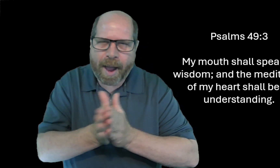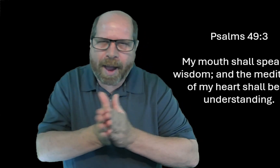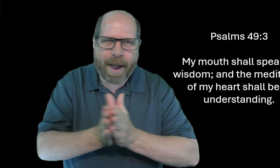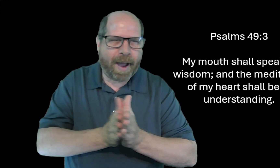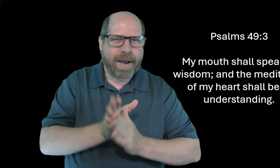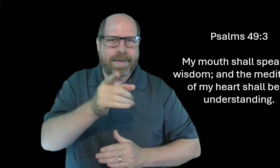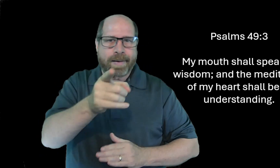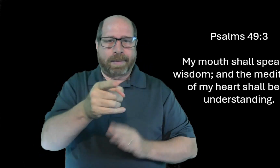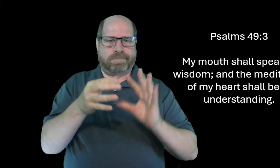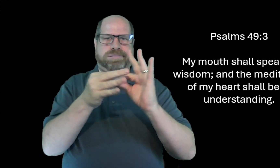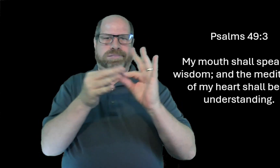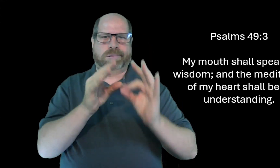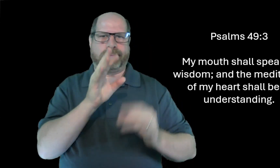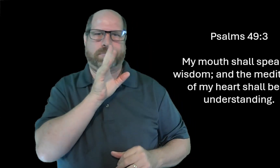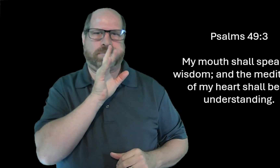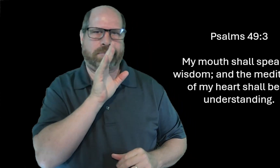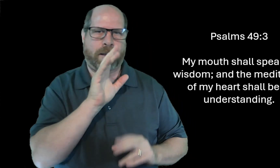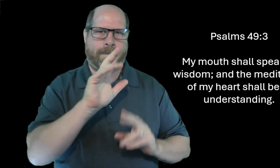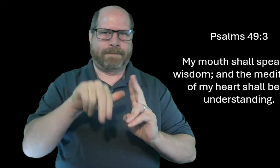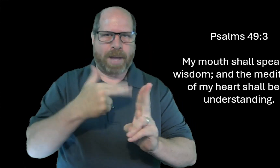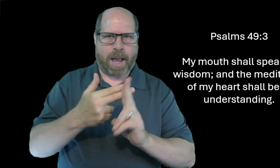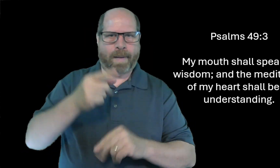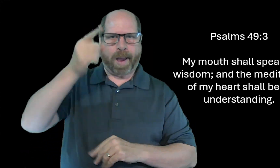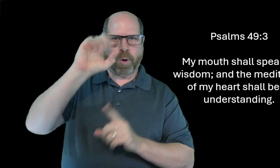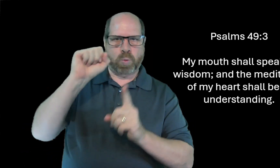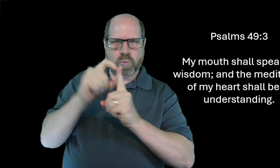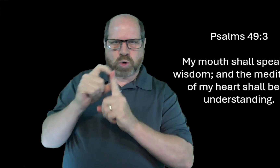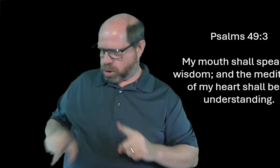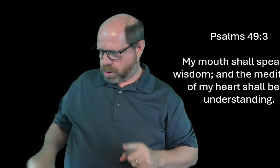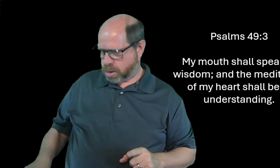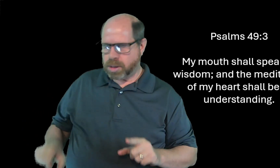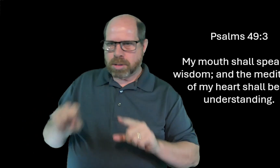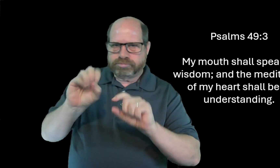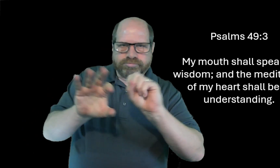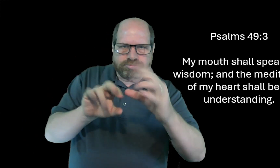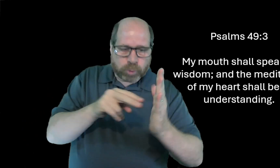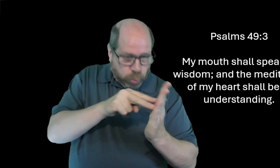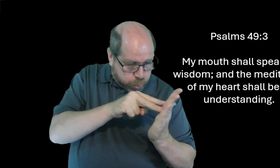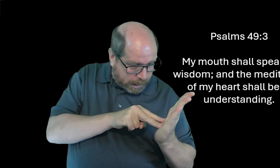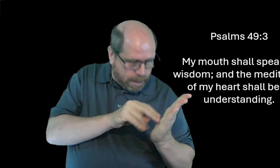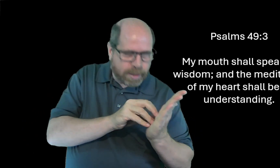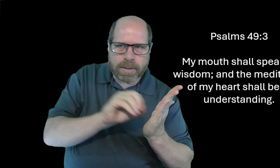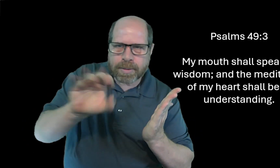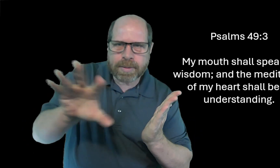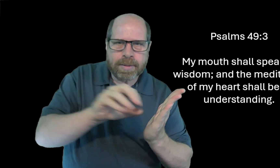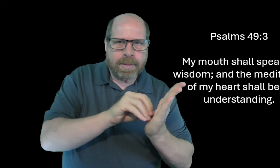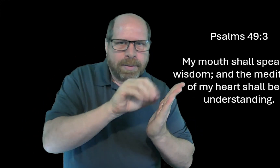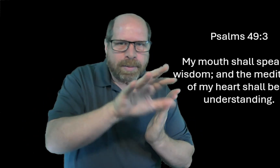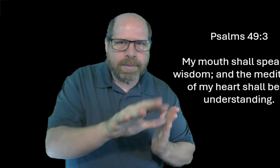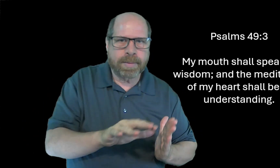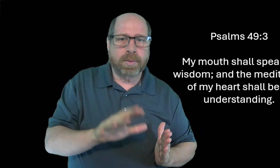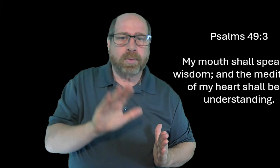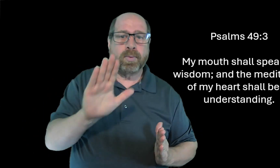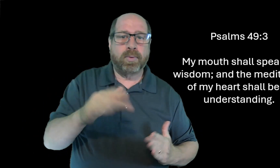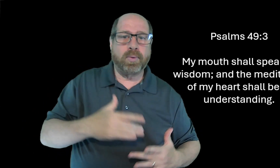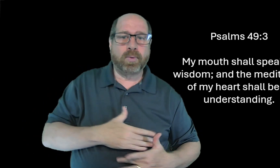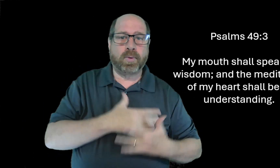we get motivated. And then we want to tell people about God's word. We can share it then.